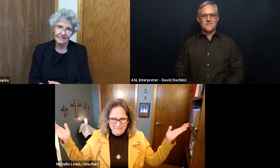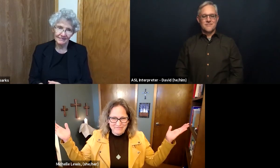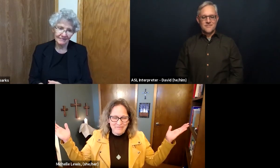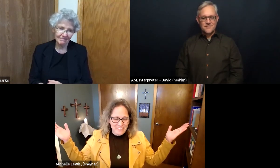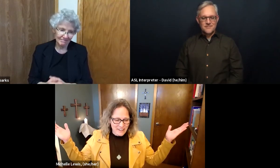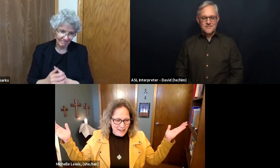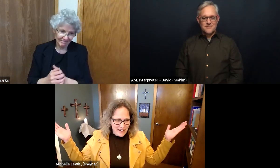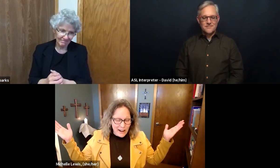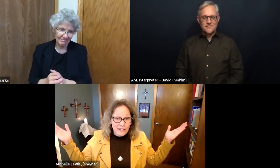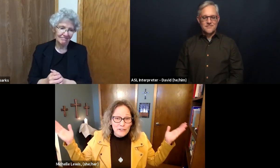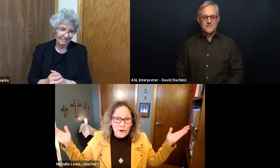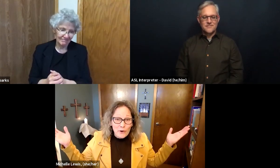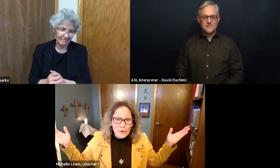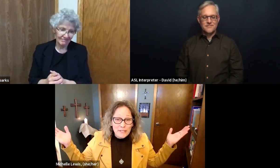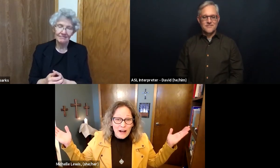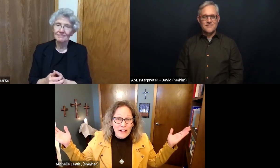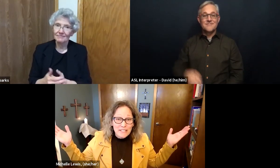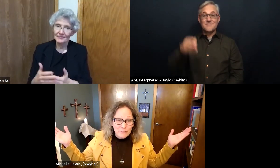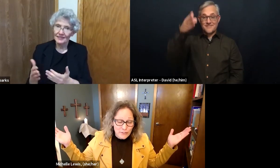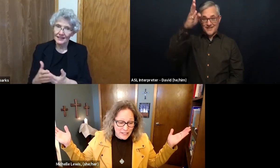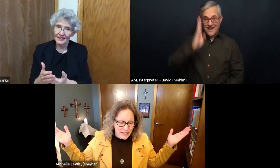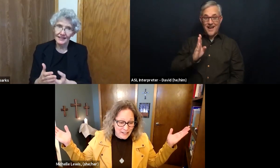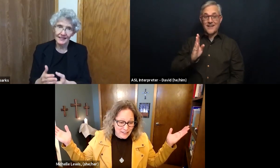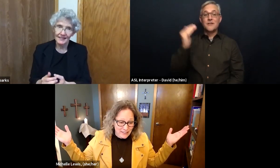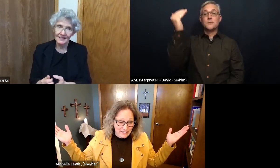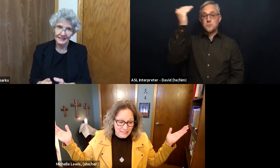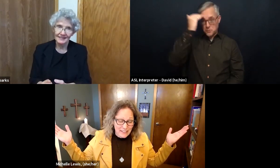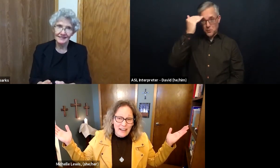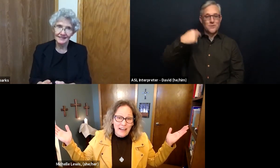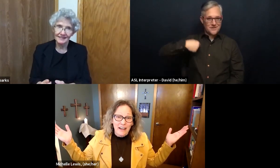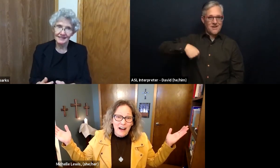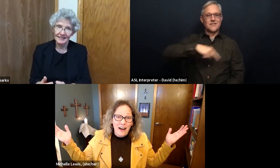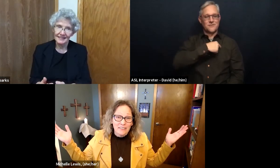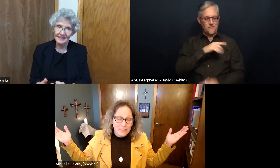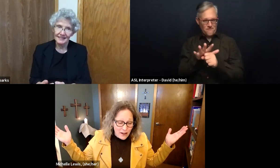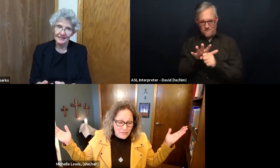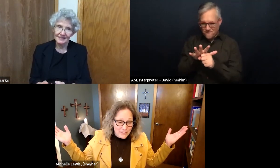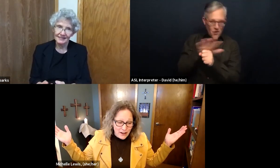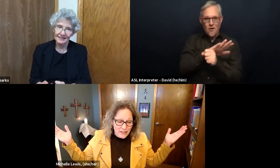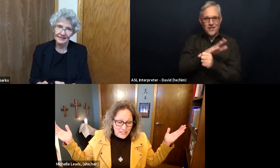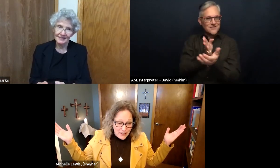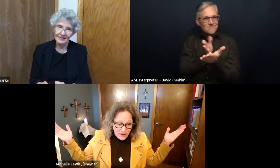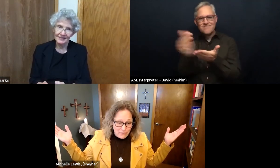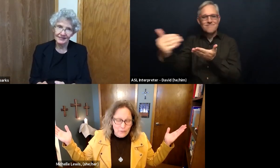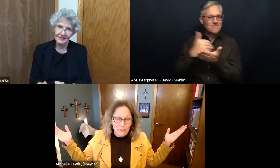God knows us fully and God loves us fully.